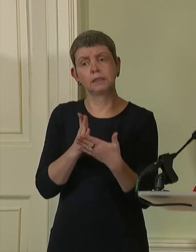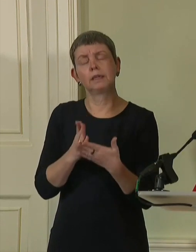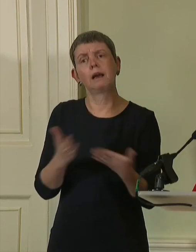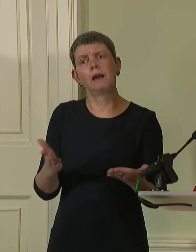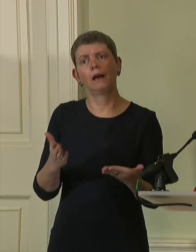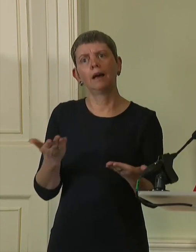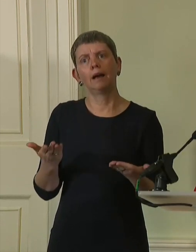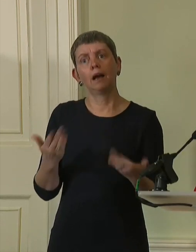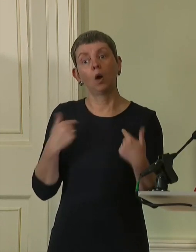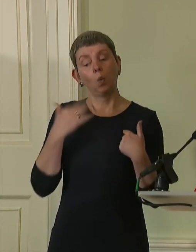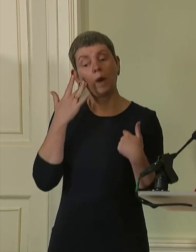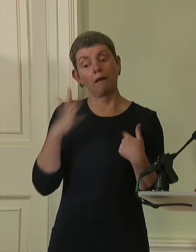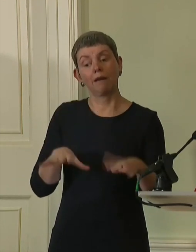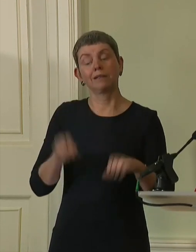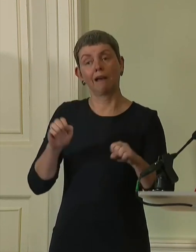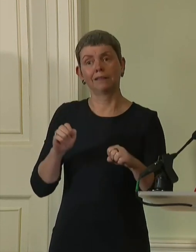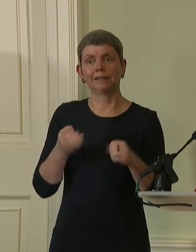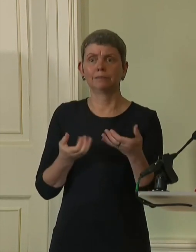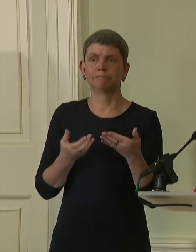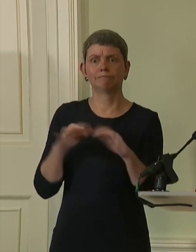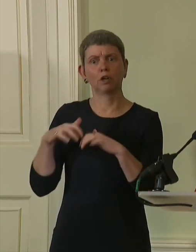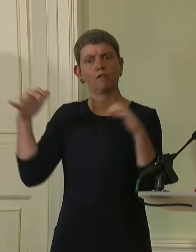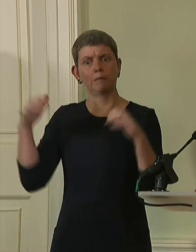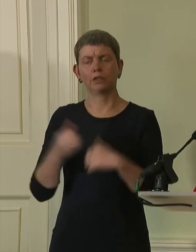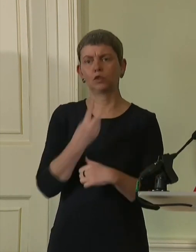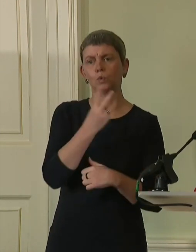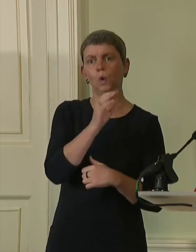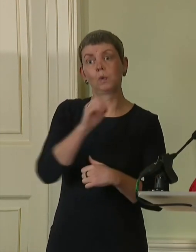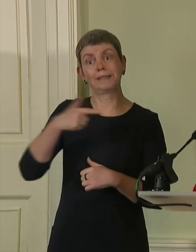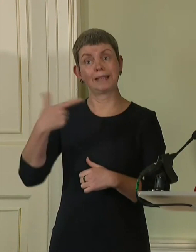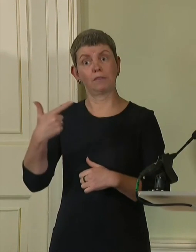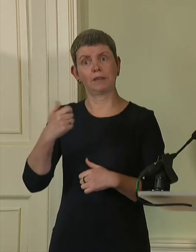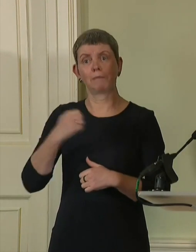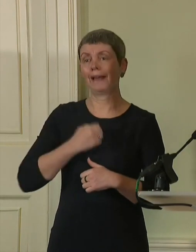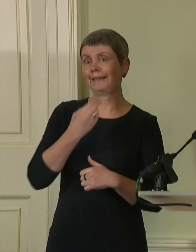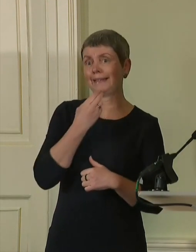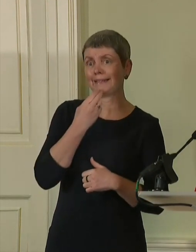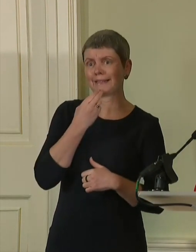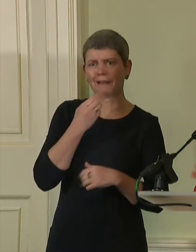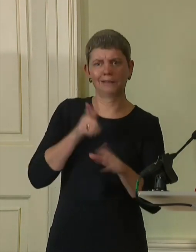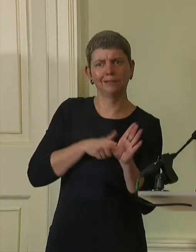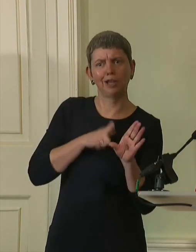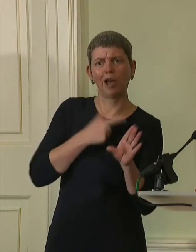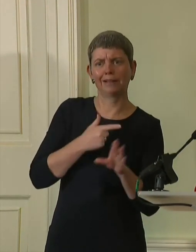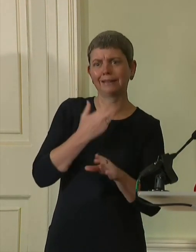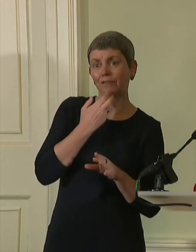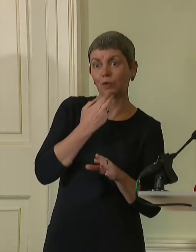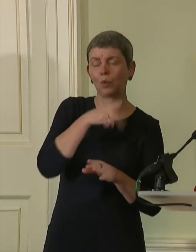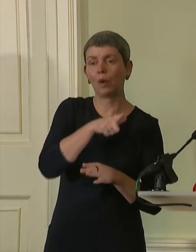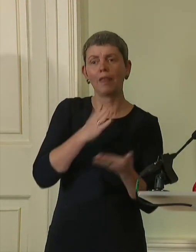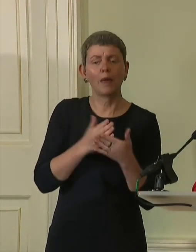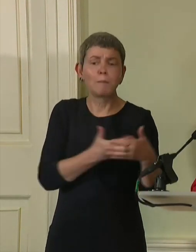government in 2007 my niece and youngest nephew were babies just months old.